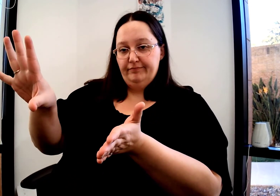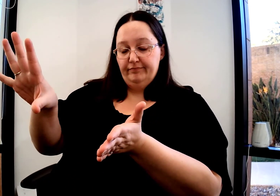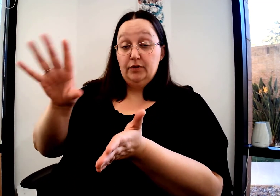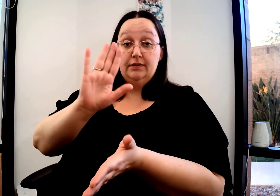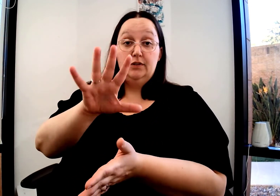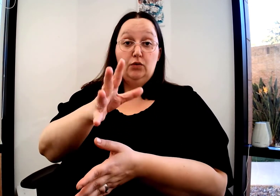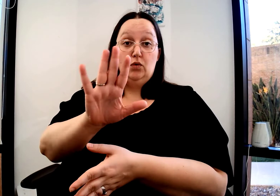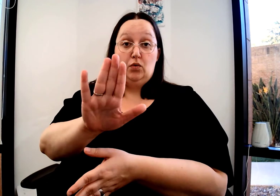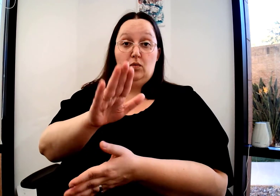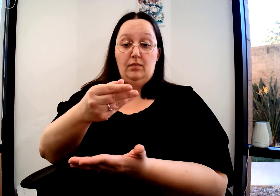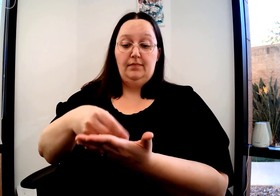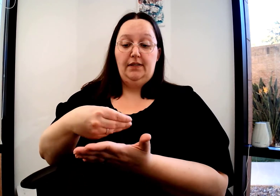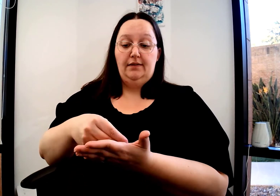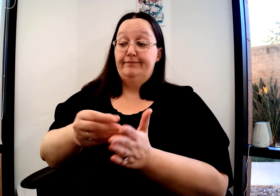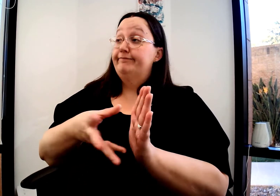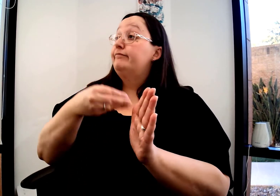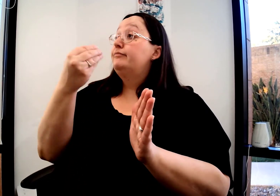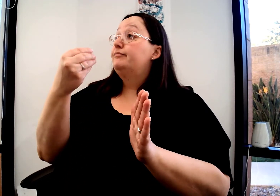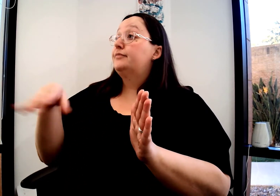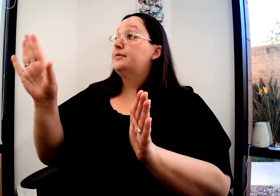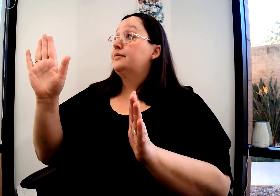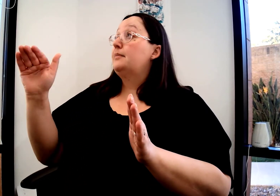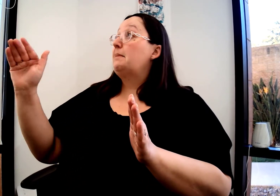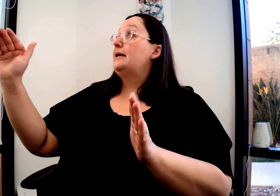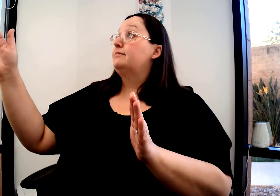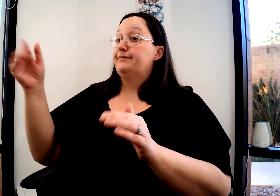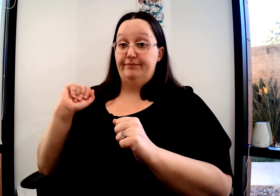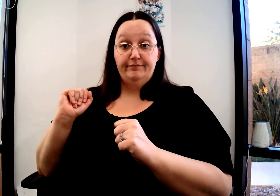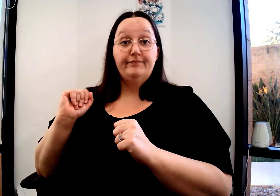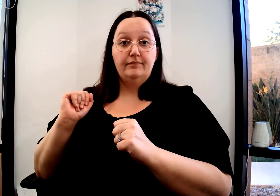You're taking your money and throwing it away. There it goes. Bye.